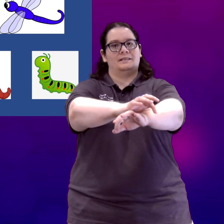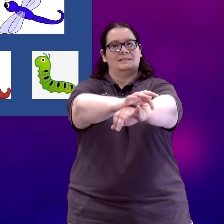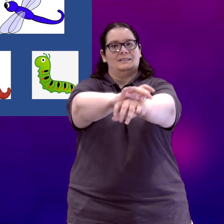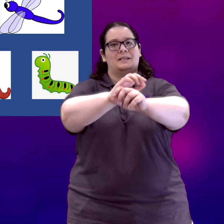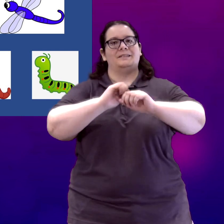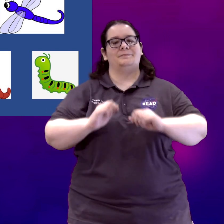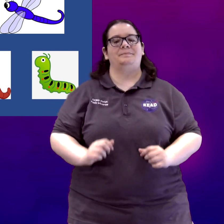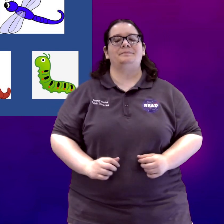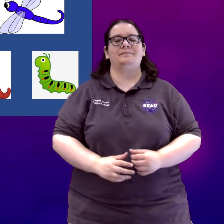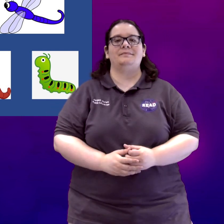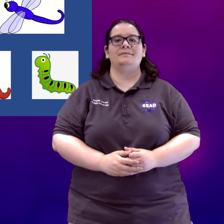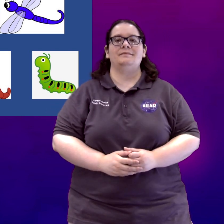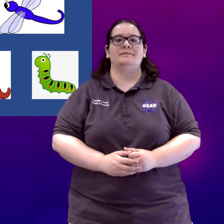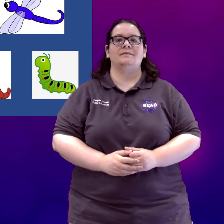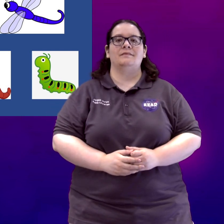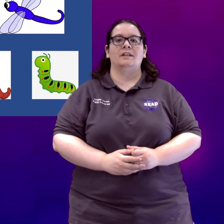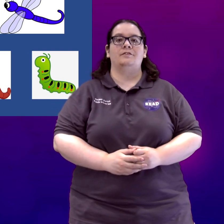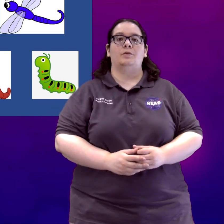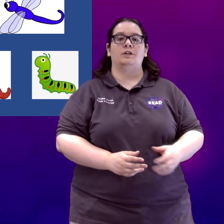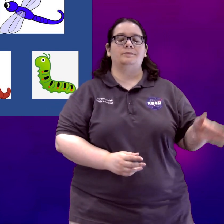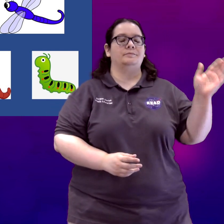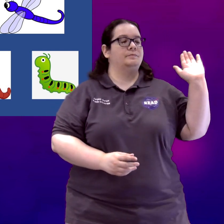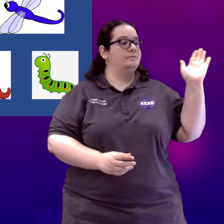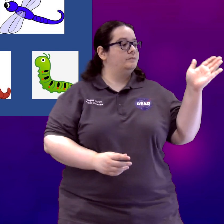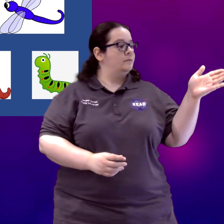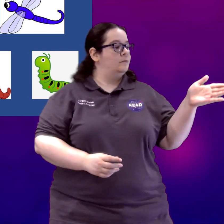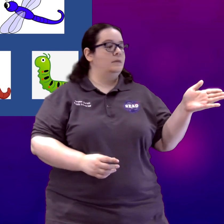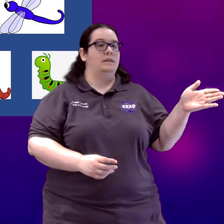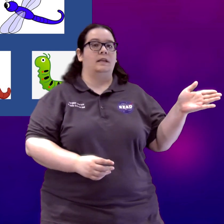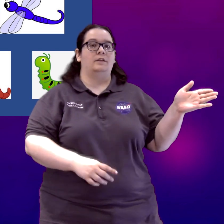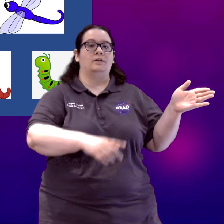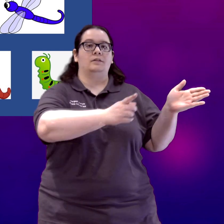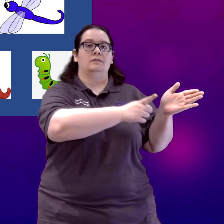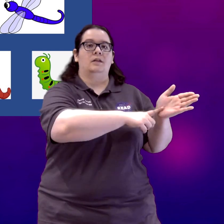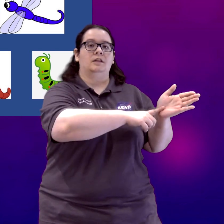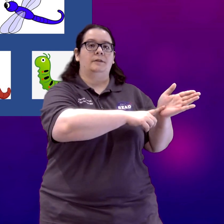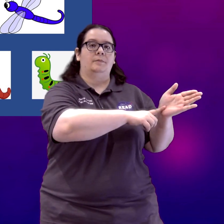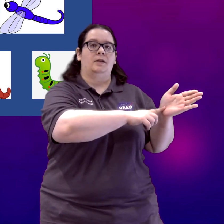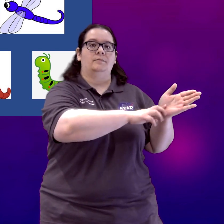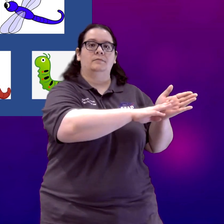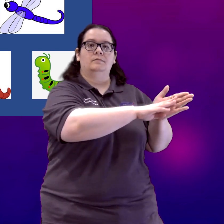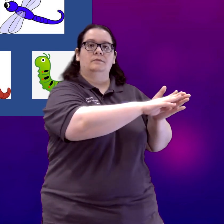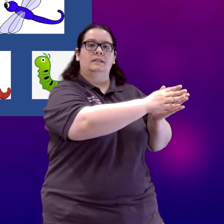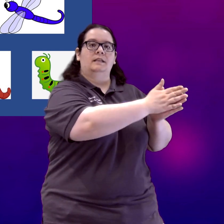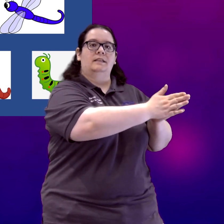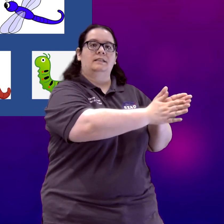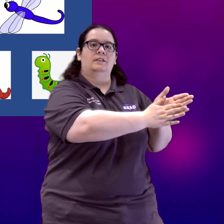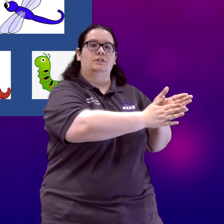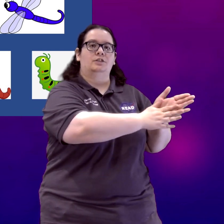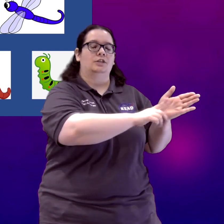Spider. For worm, let your non-dominant palm pretend like this is your dirt